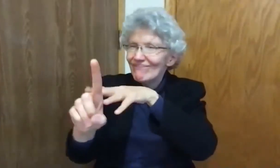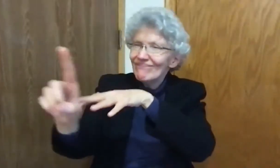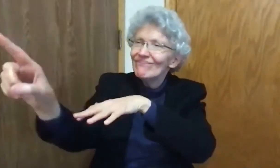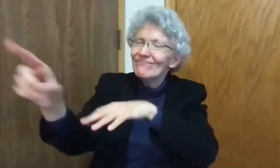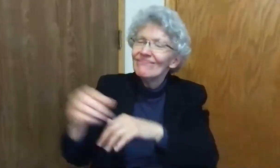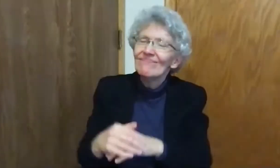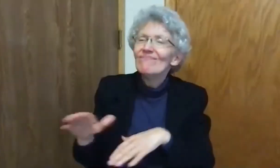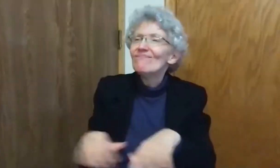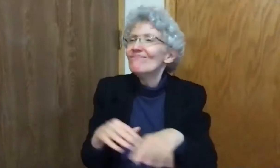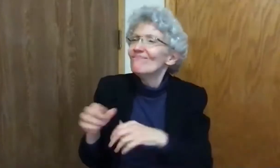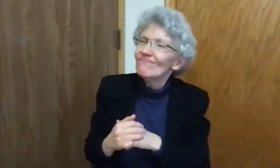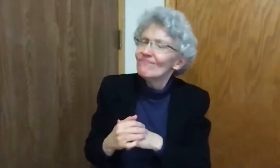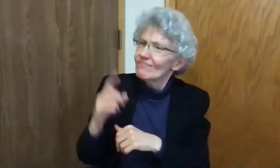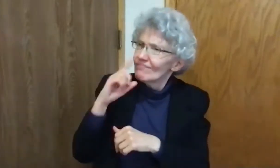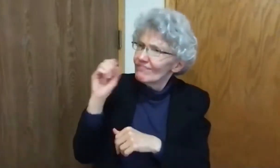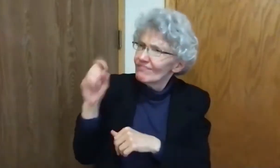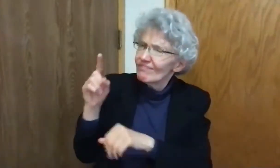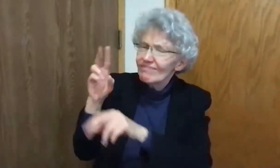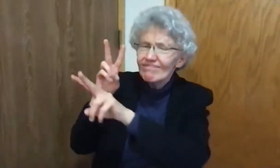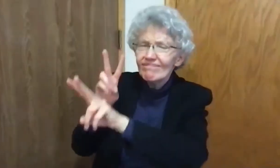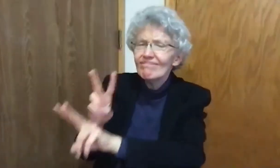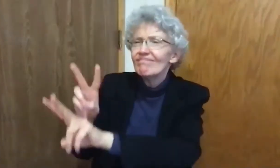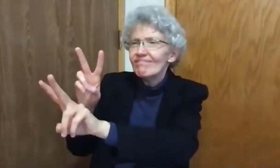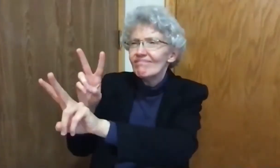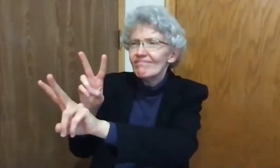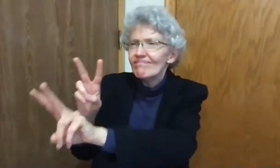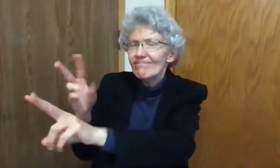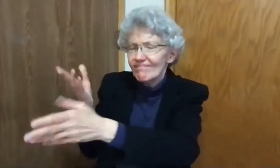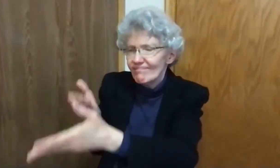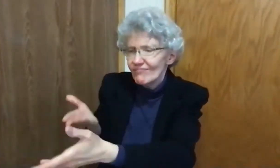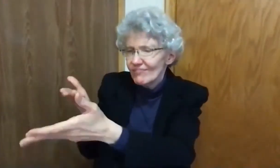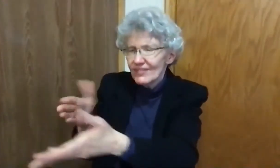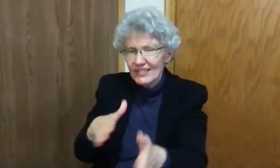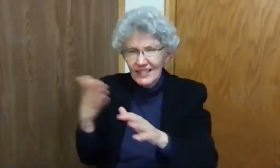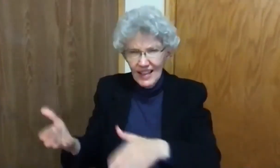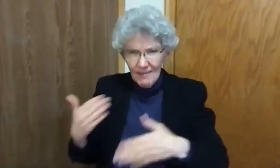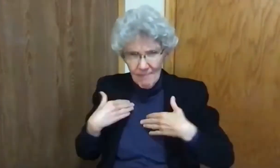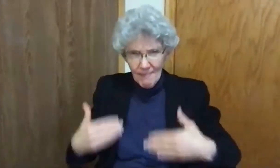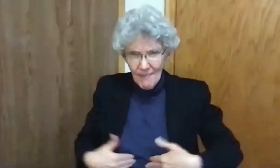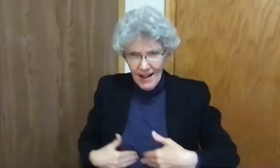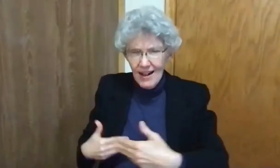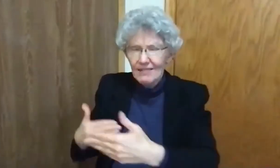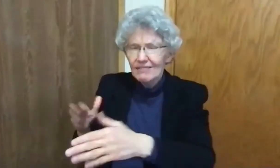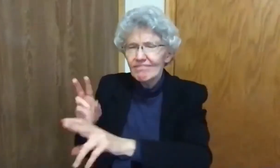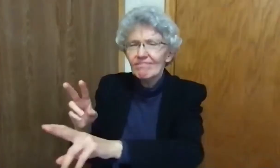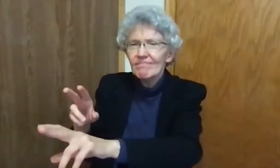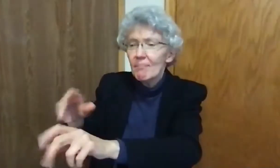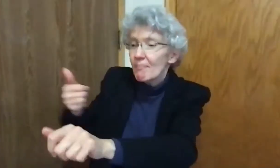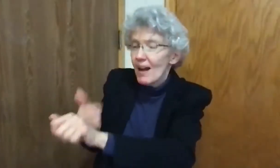Soon afterwards, Jesus went to a town called Nain, along with the disciples and a large crowd. As Jesus approached the gate of the town,